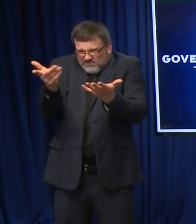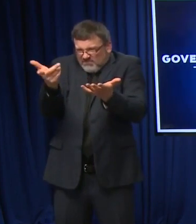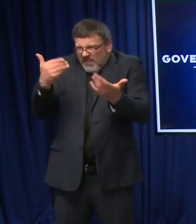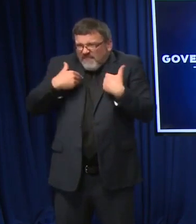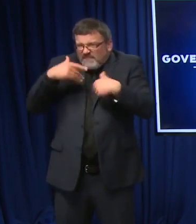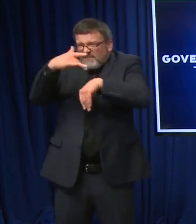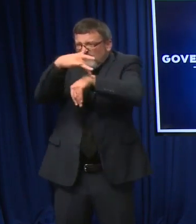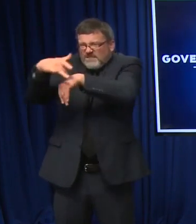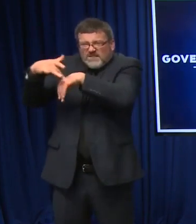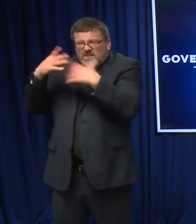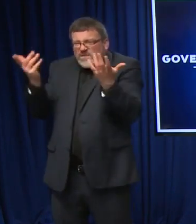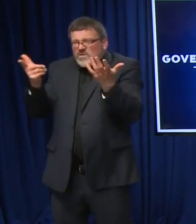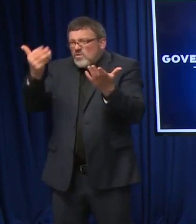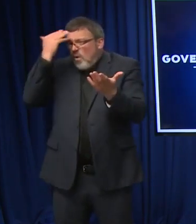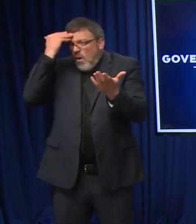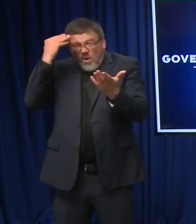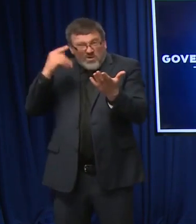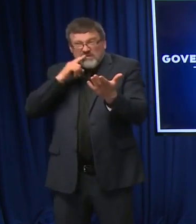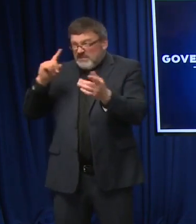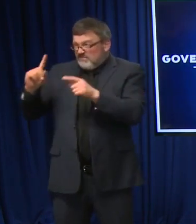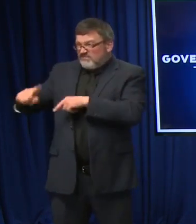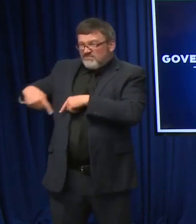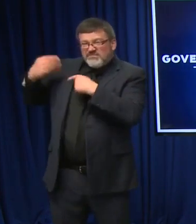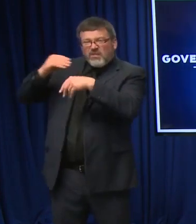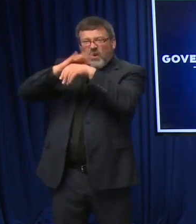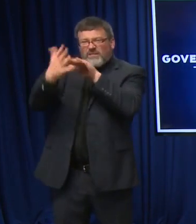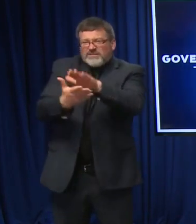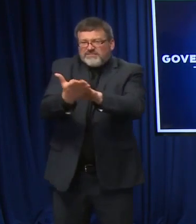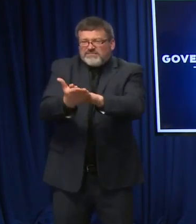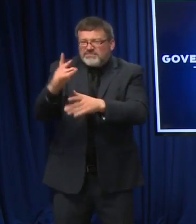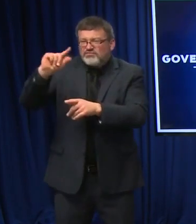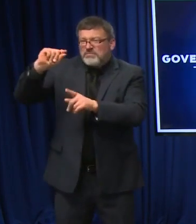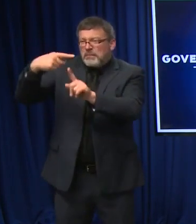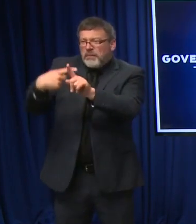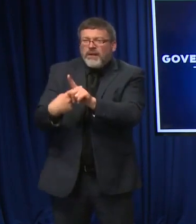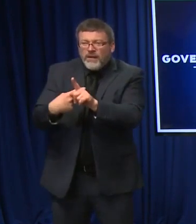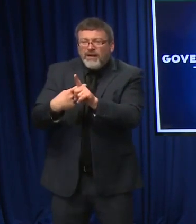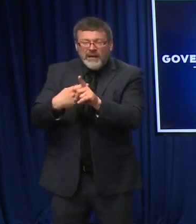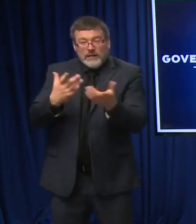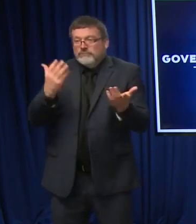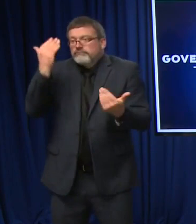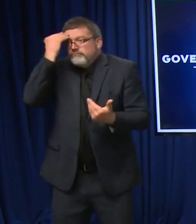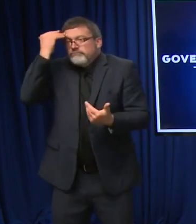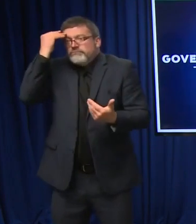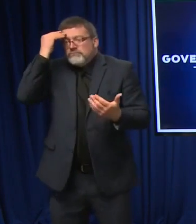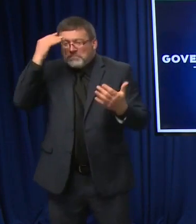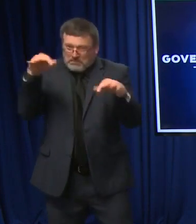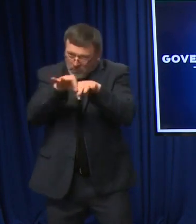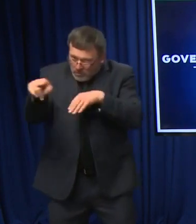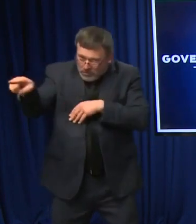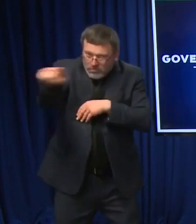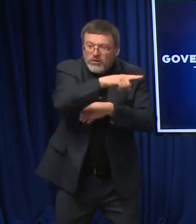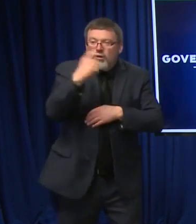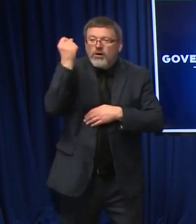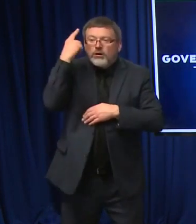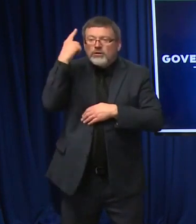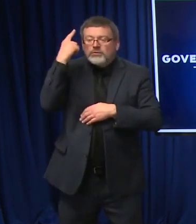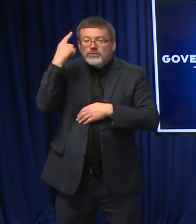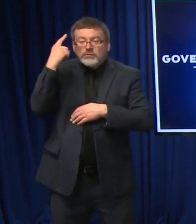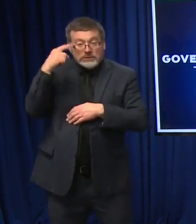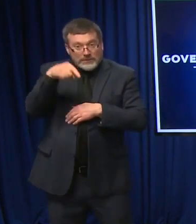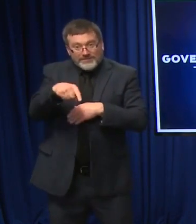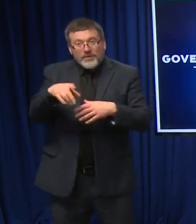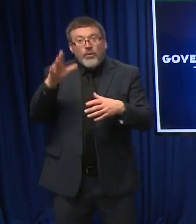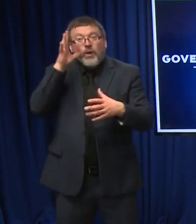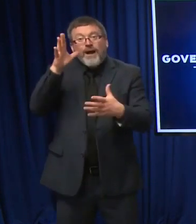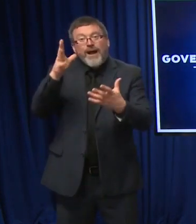for 20 months now. So it's just important that folks understand that. And more than anything, understand COVID is not gone. I know we're